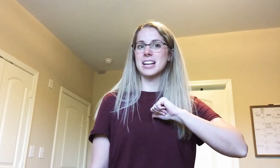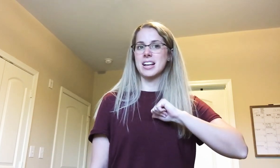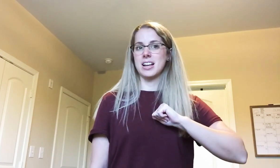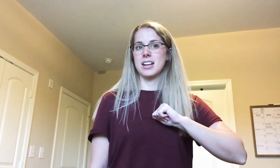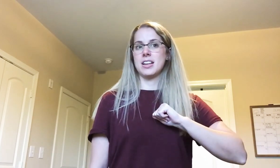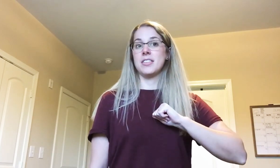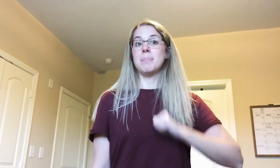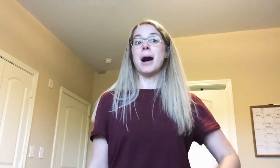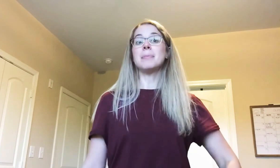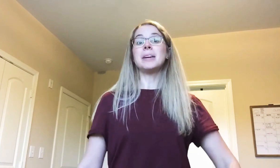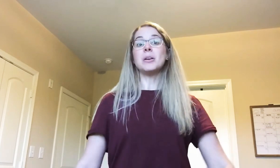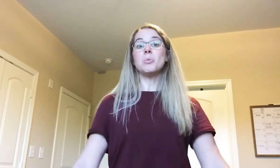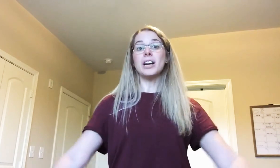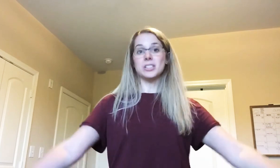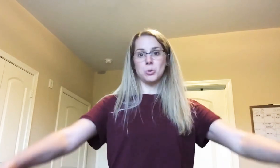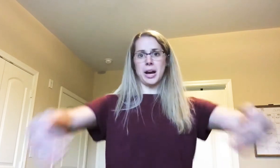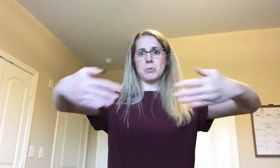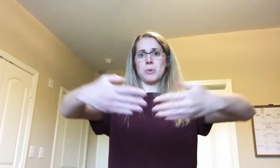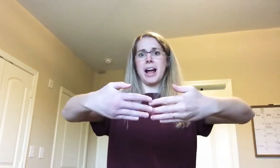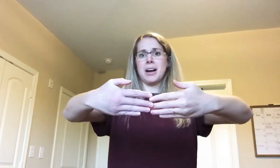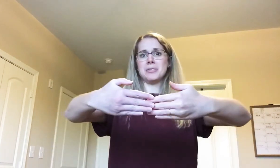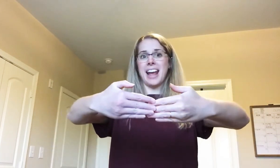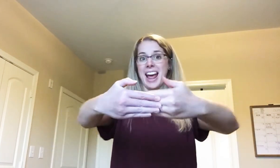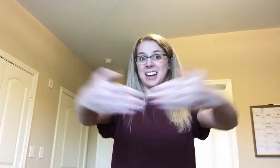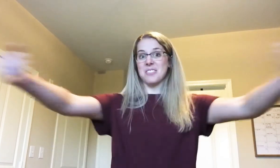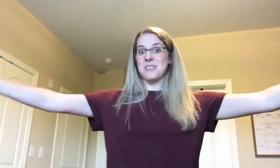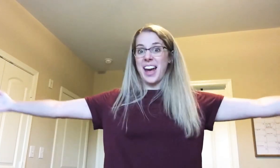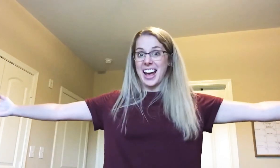The pumpkin was quite round and fat.